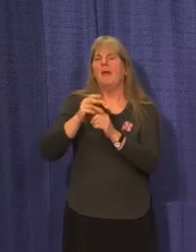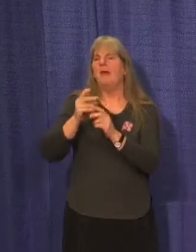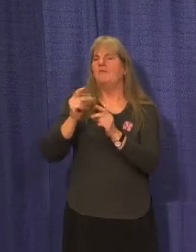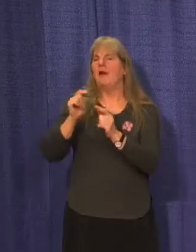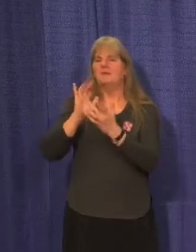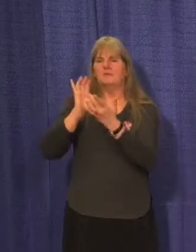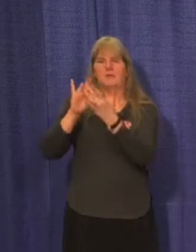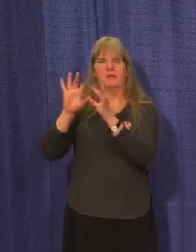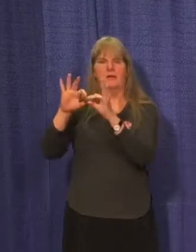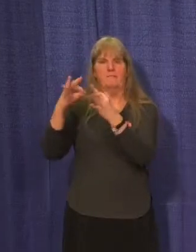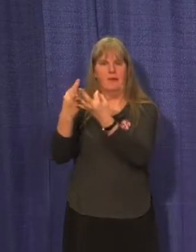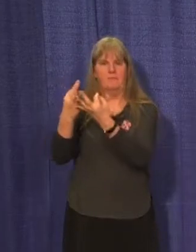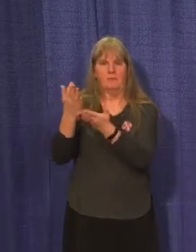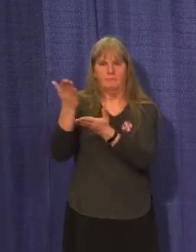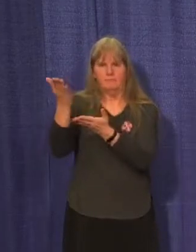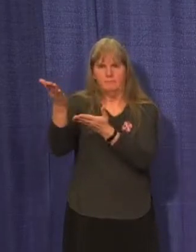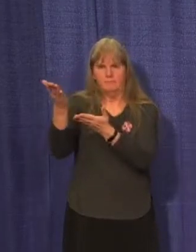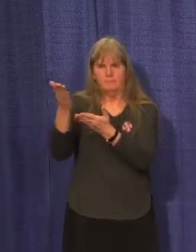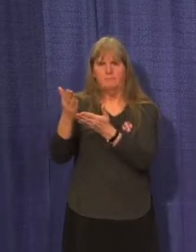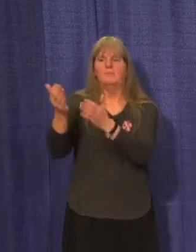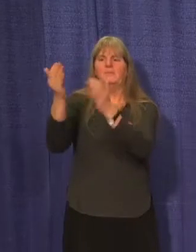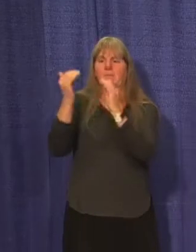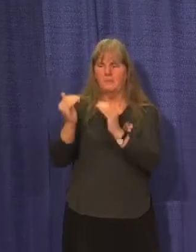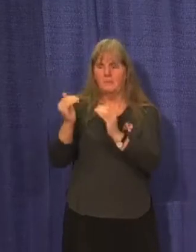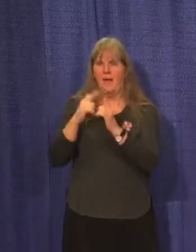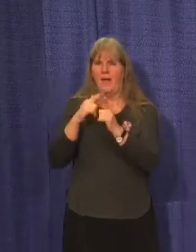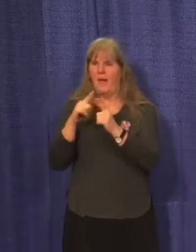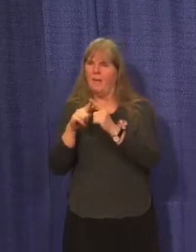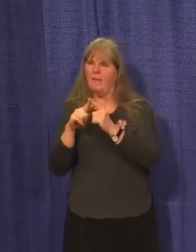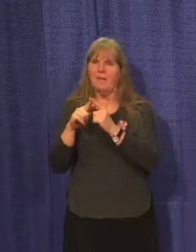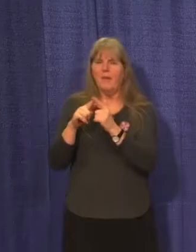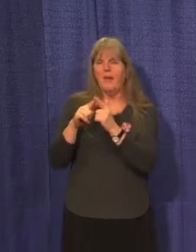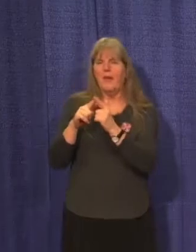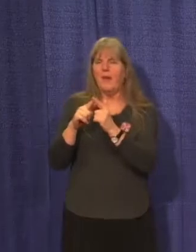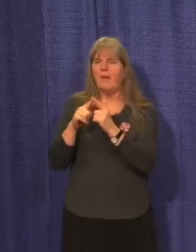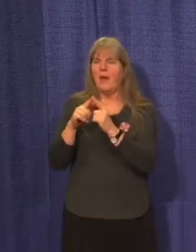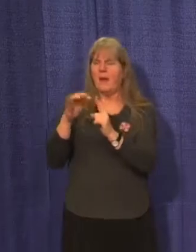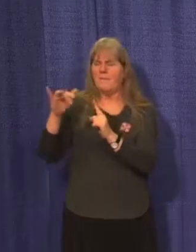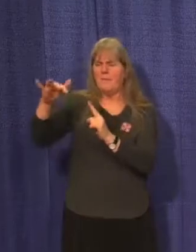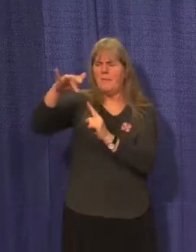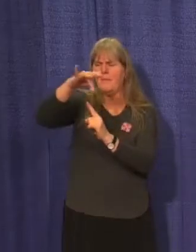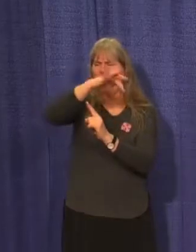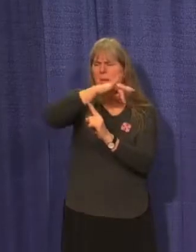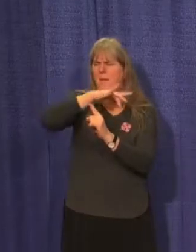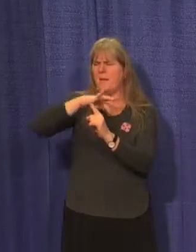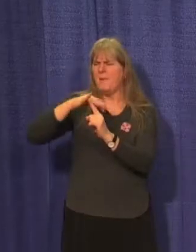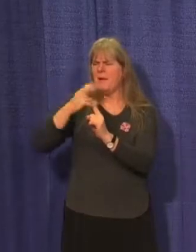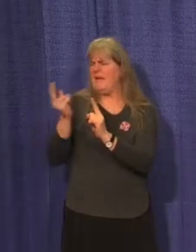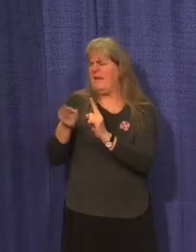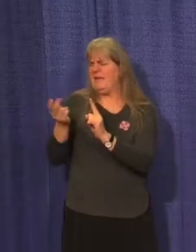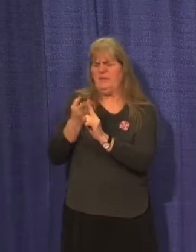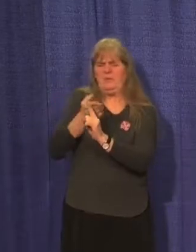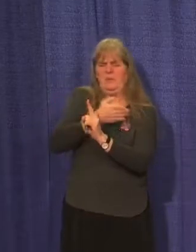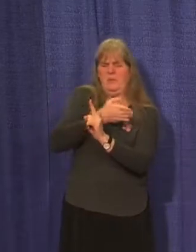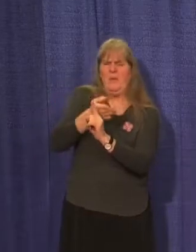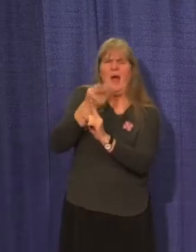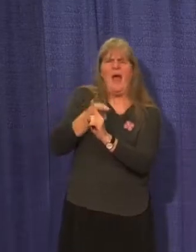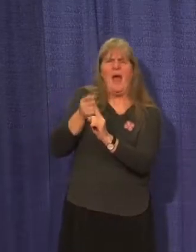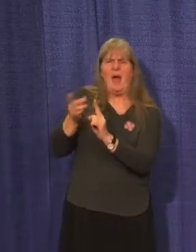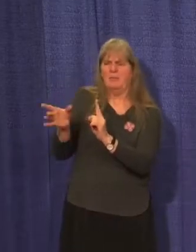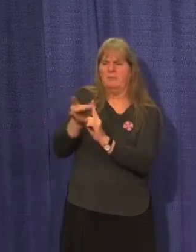involved and notified and then it's that history taking process which we do with every case is what what's the story